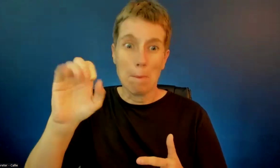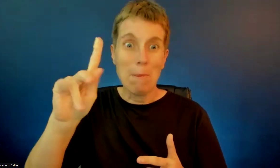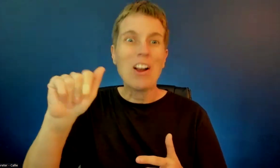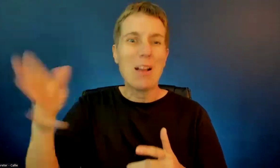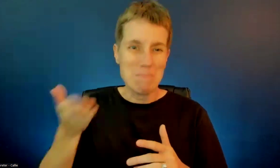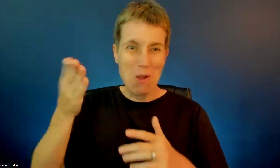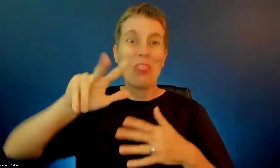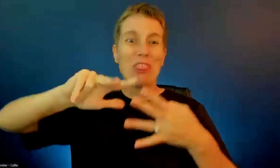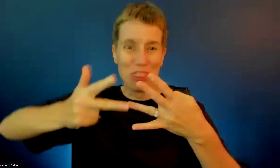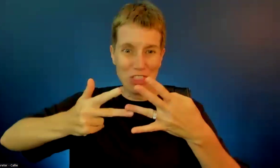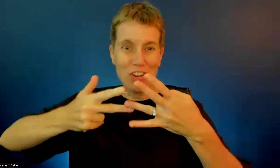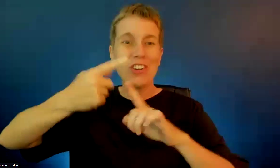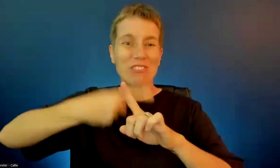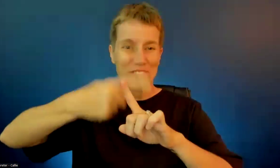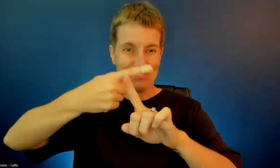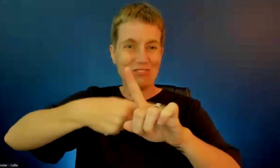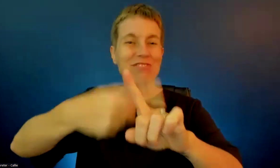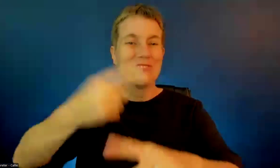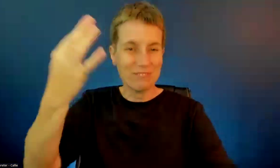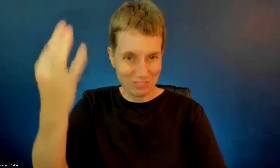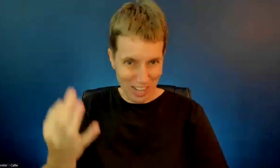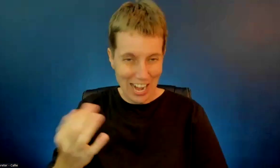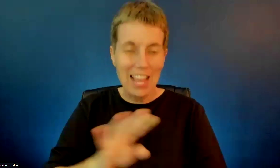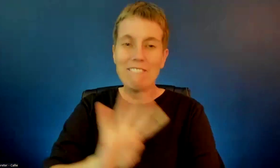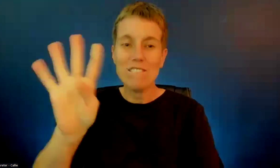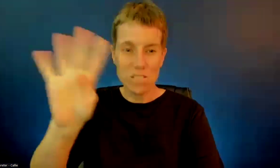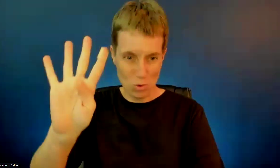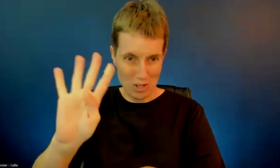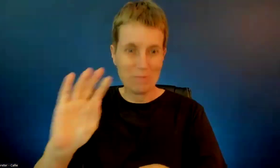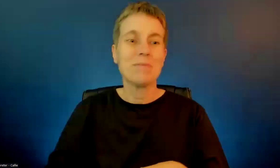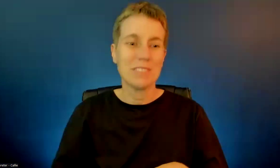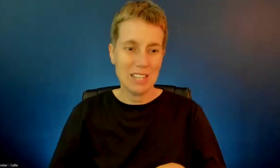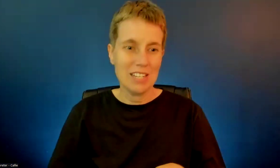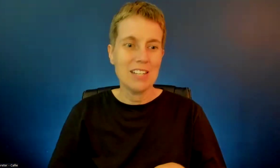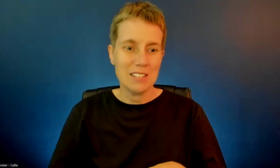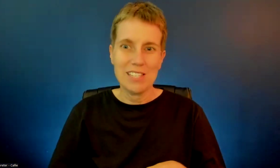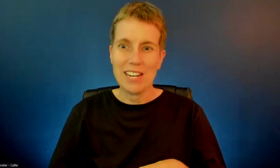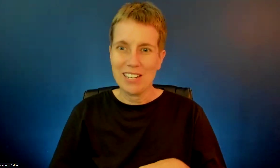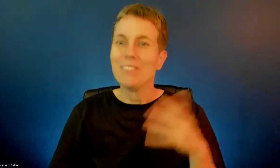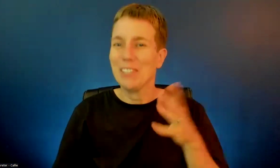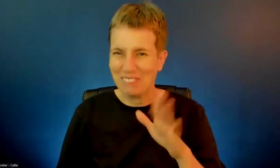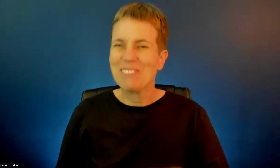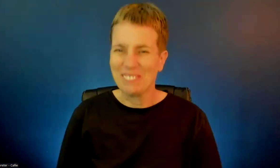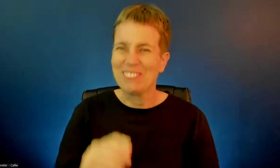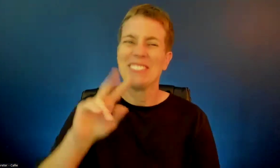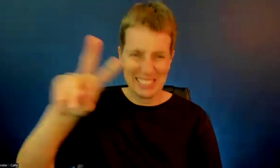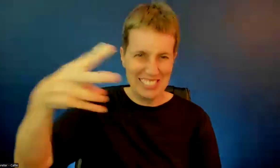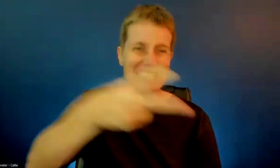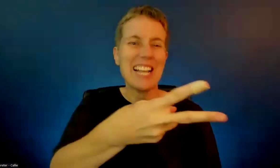Friday of the month at 4 p.m. I second that motion. Second. Yes.